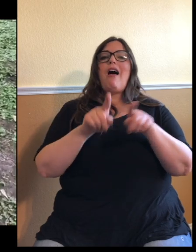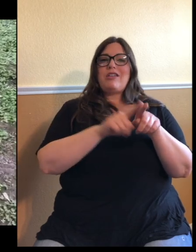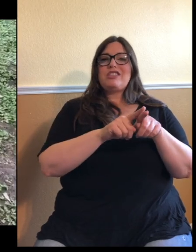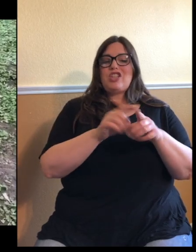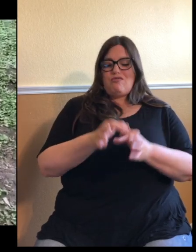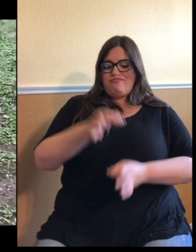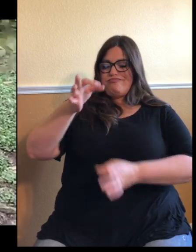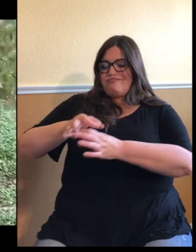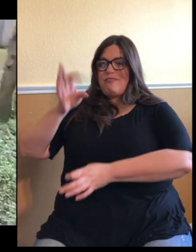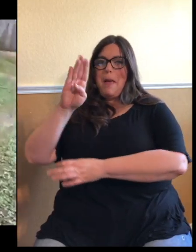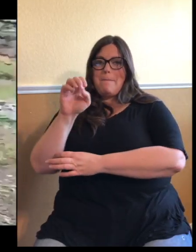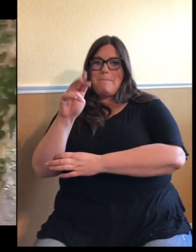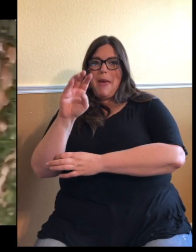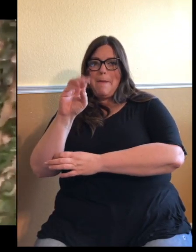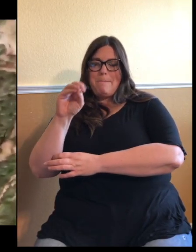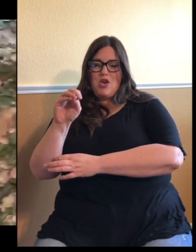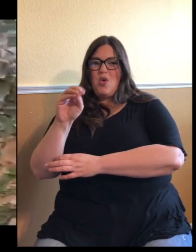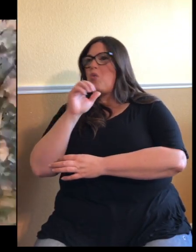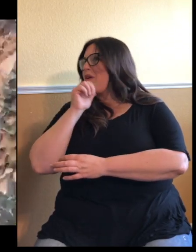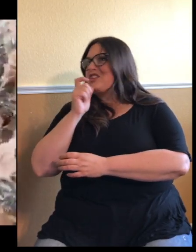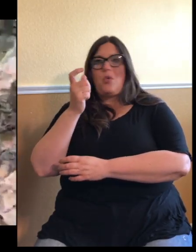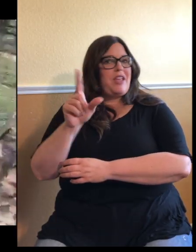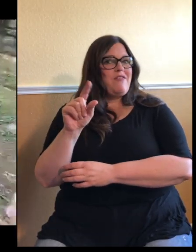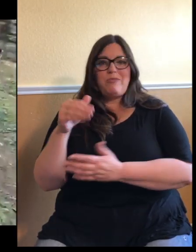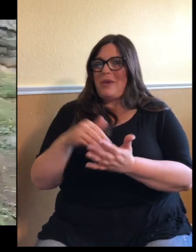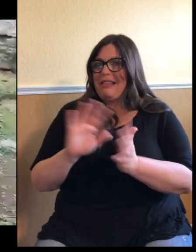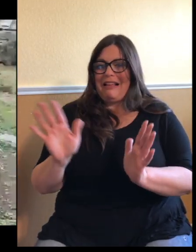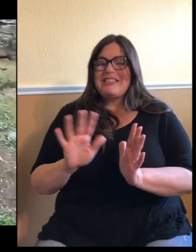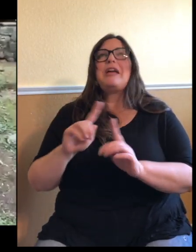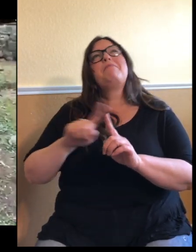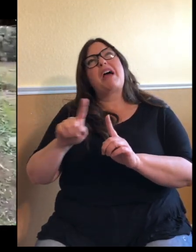leaves, but we do give them about four to five stalks per panda a day.